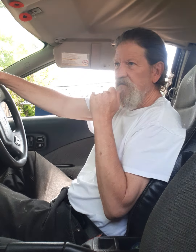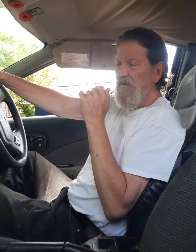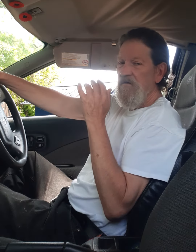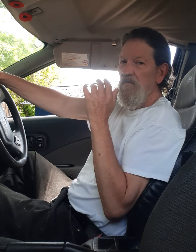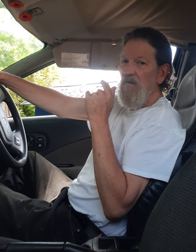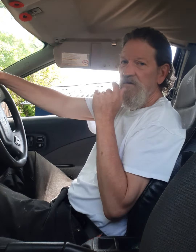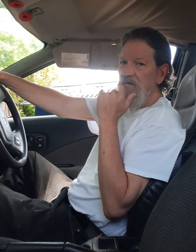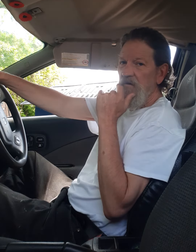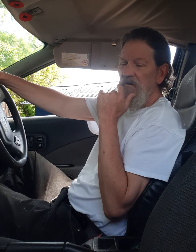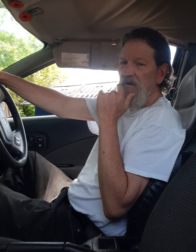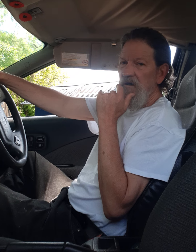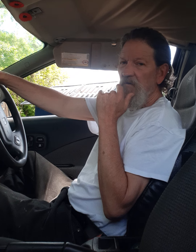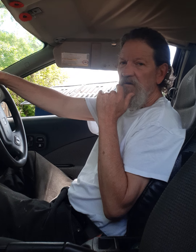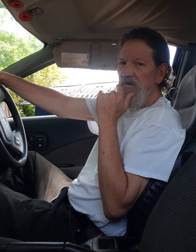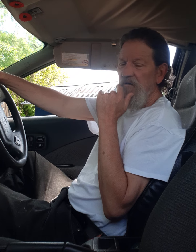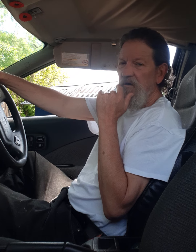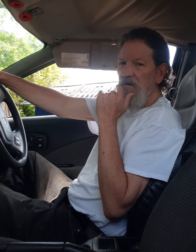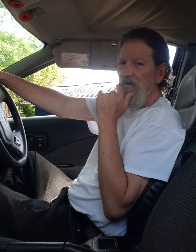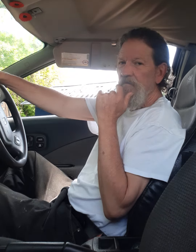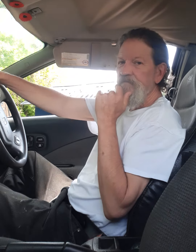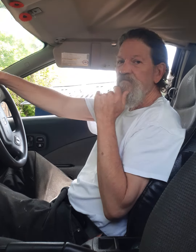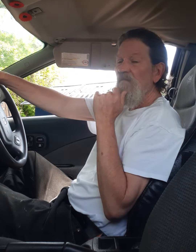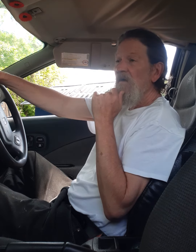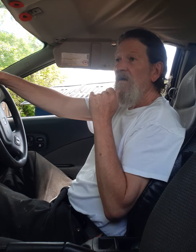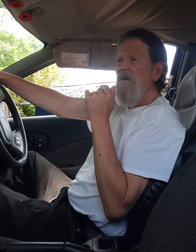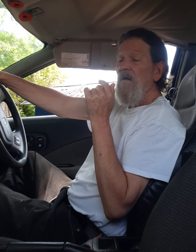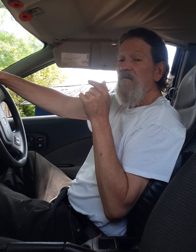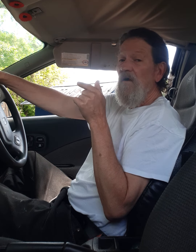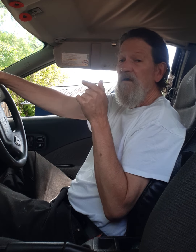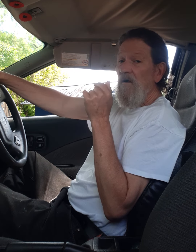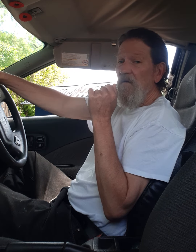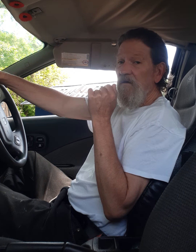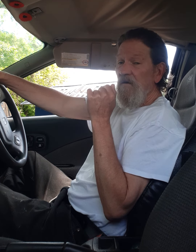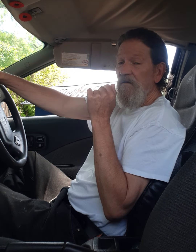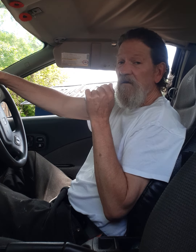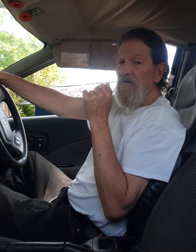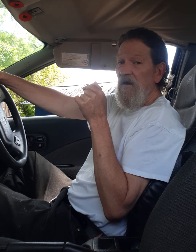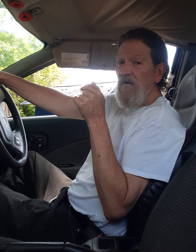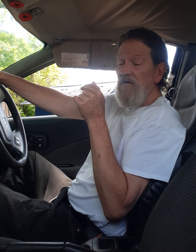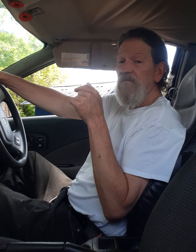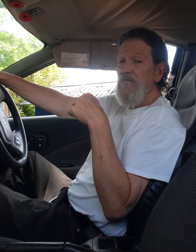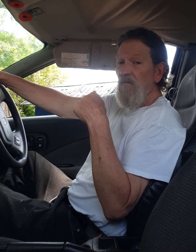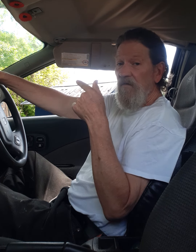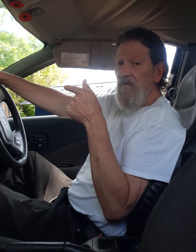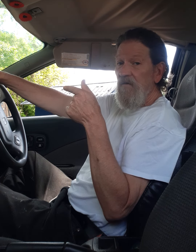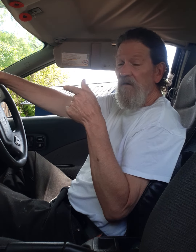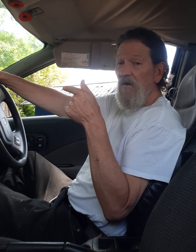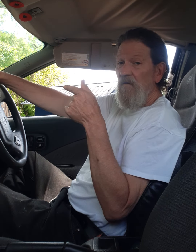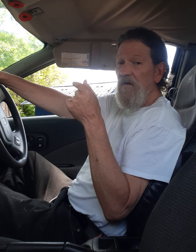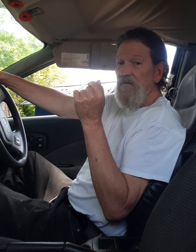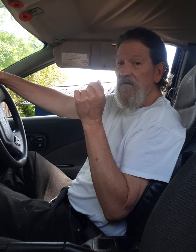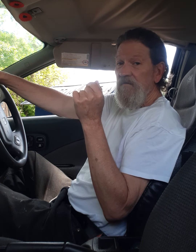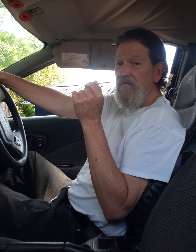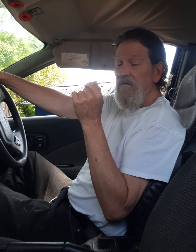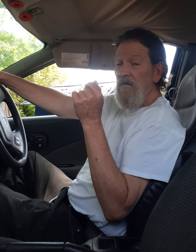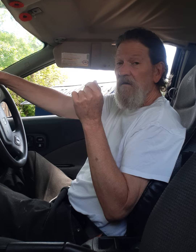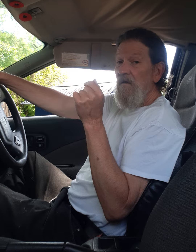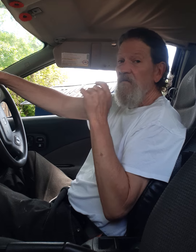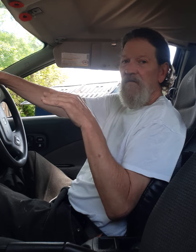and i suppose i shouldn't name or shame any of them if i comment on their channel within their comments they